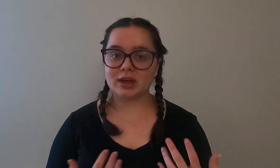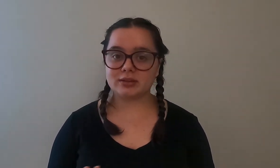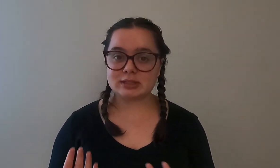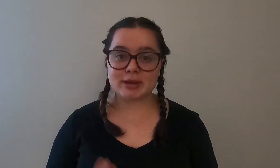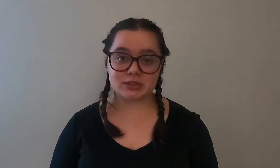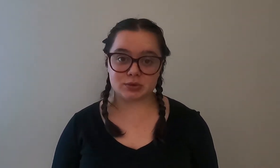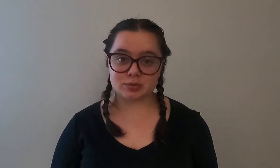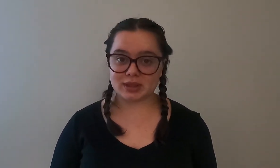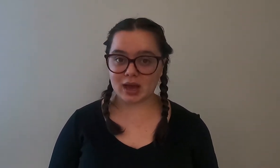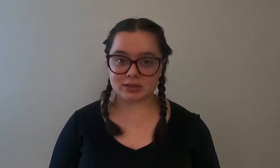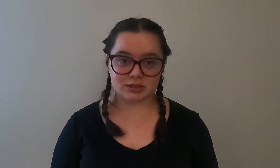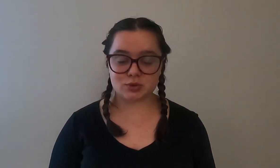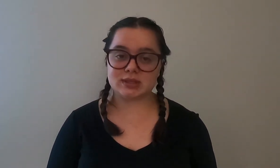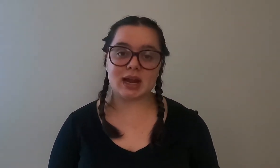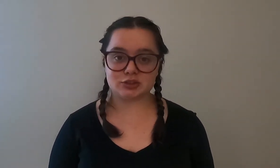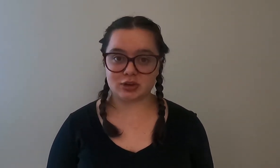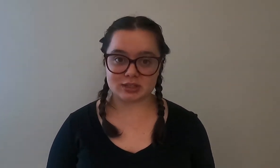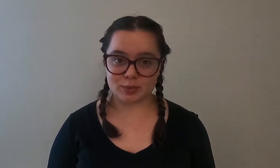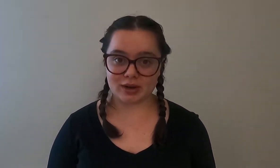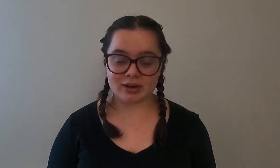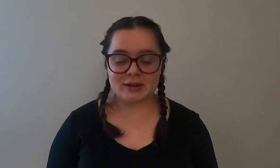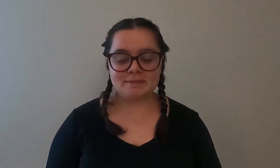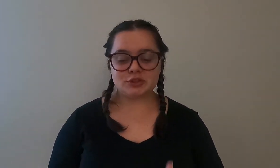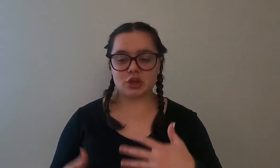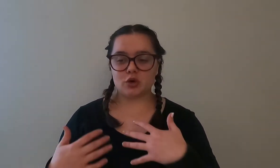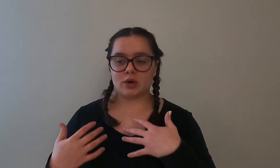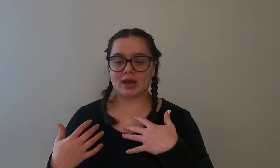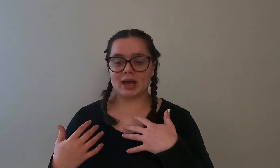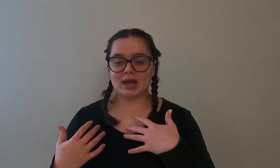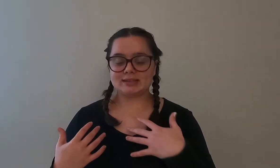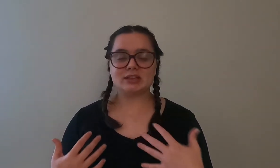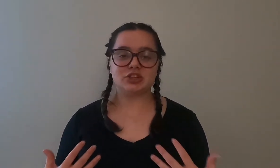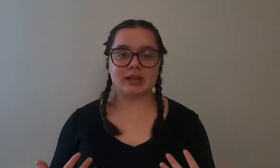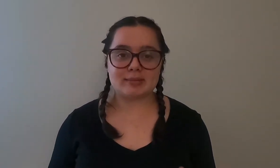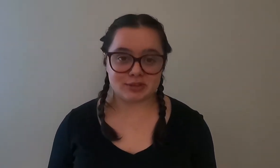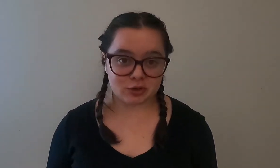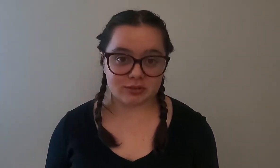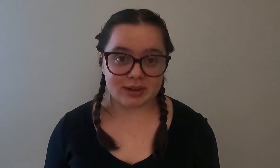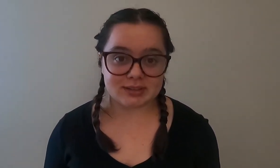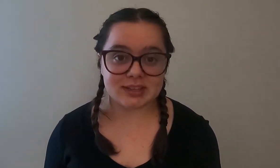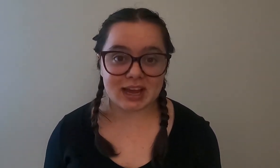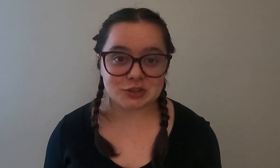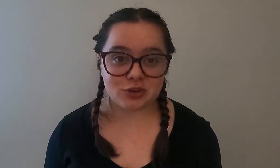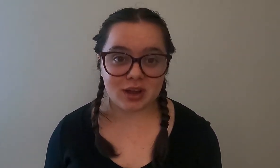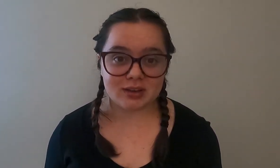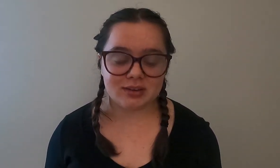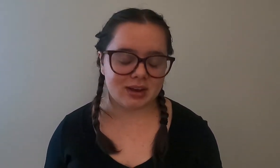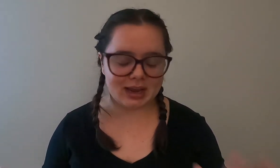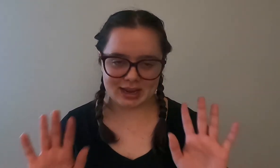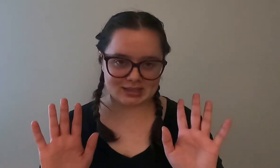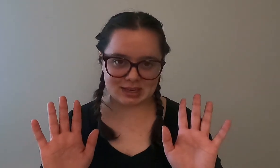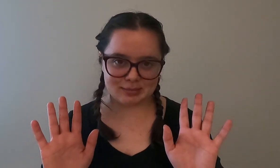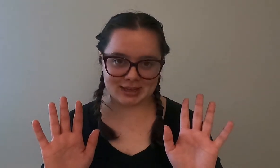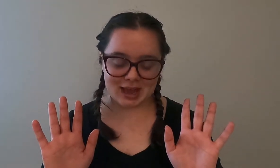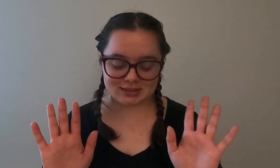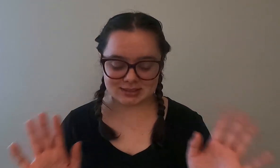spacesuits with the suits that astronauts wear so essentially I'm a certified sea astronaut in case anybody asks